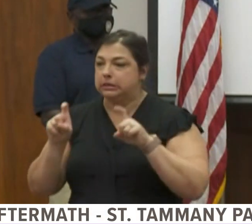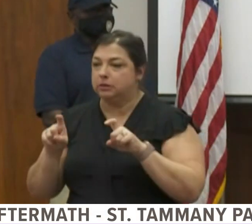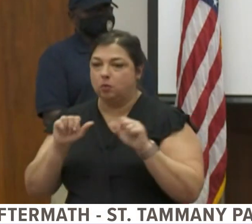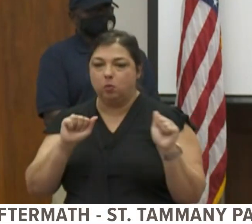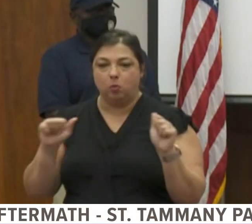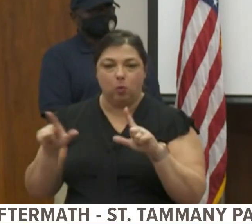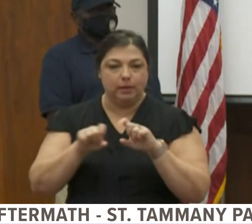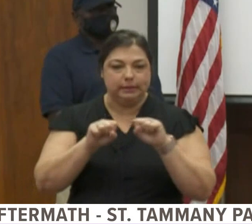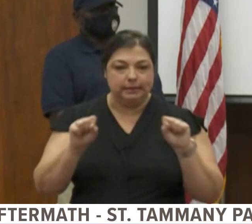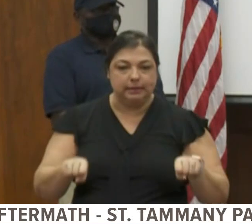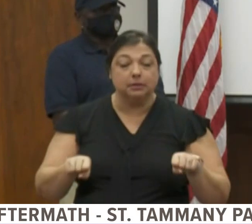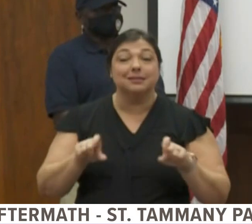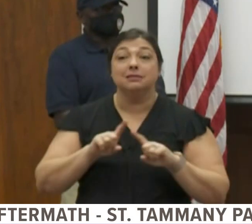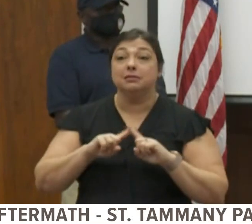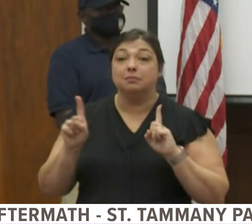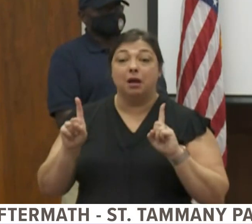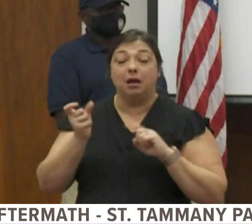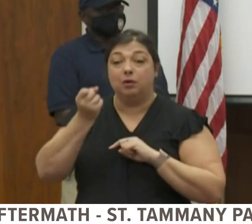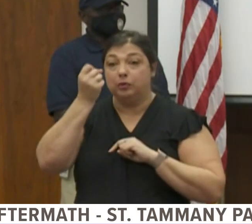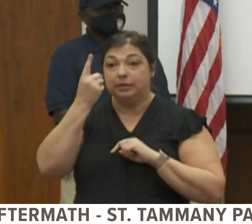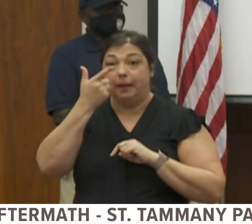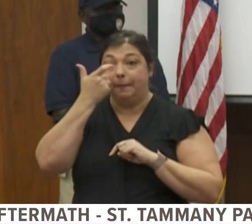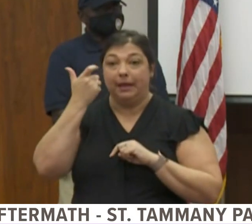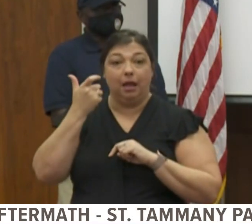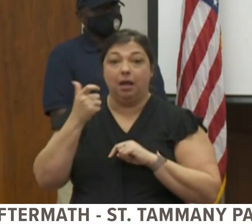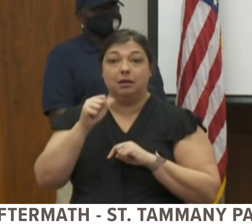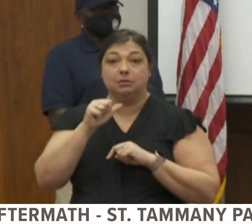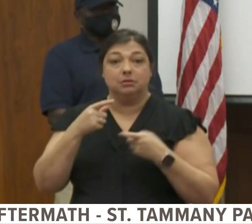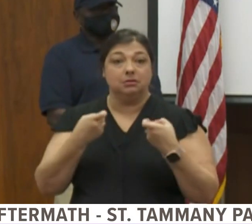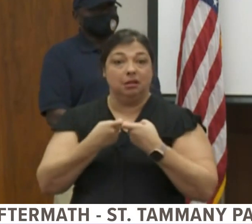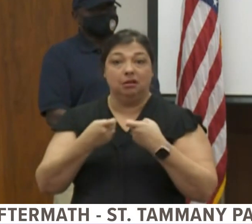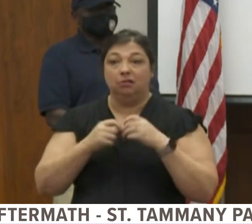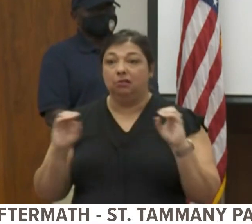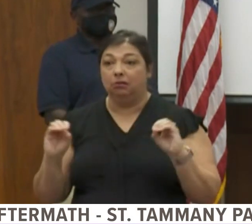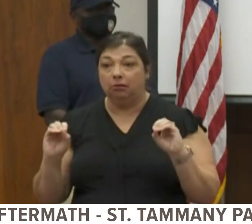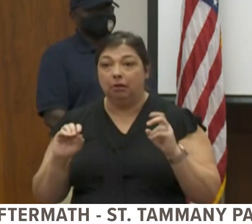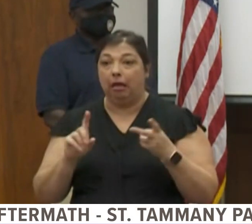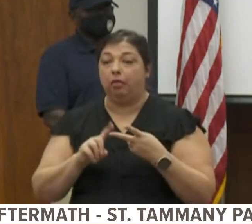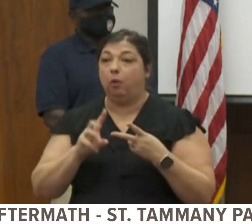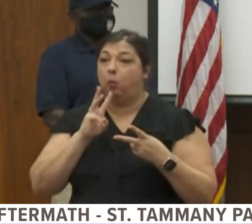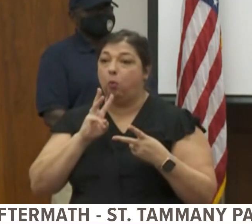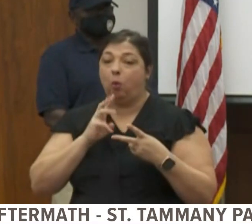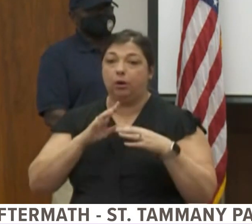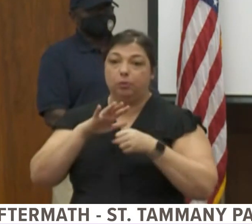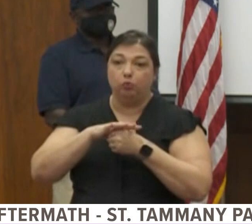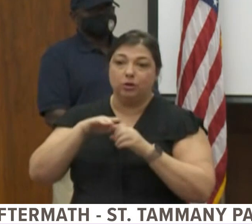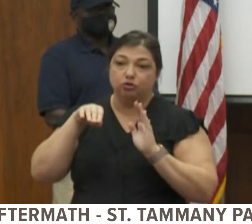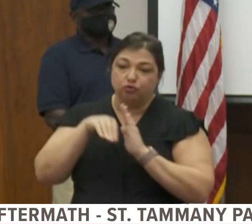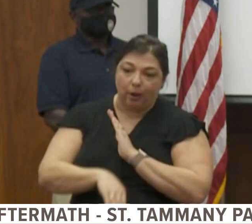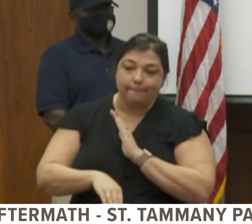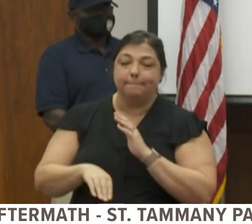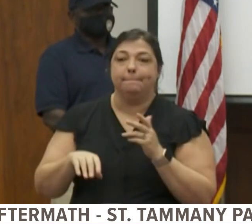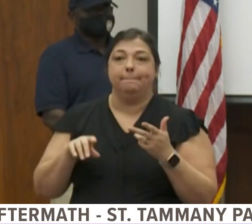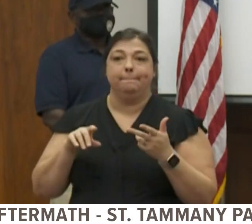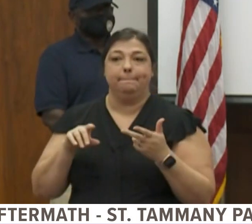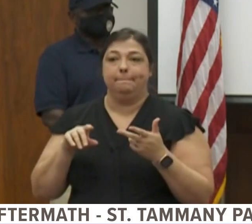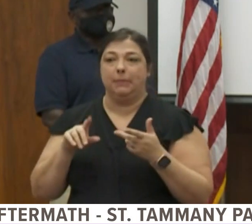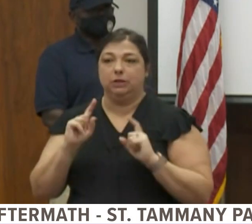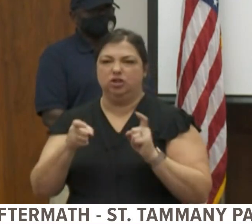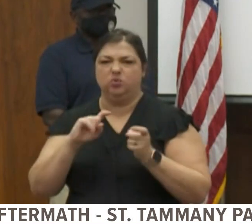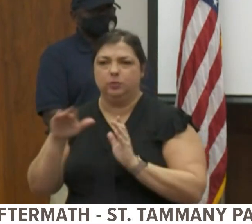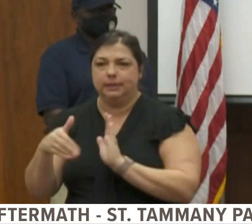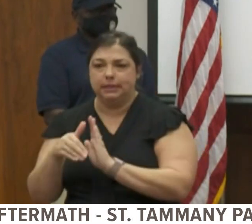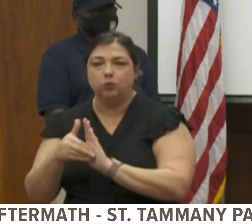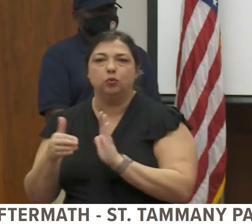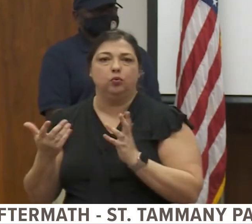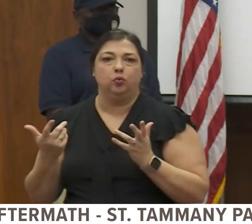but but due to power outages and dropping water pressure in the distribution lines, we are asking